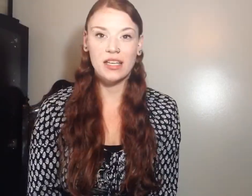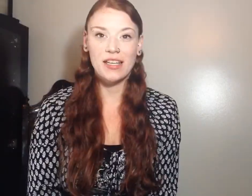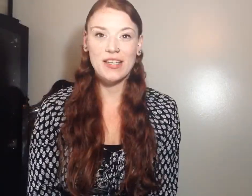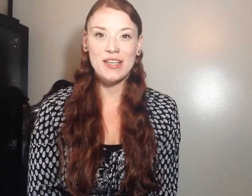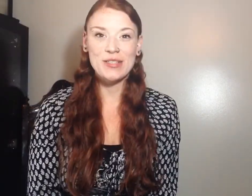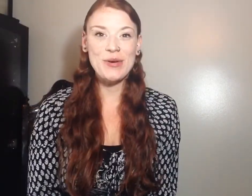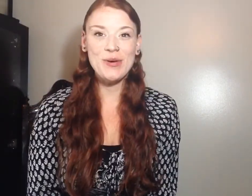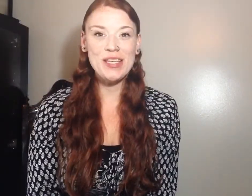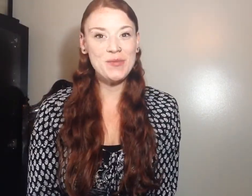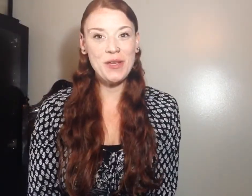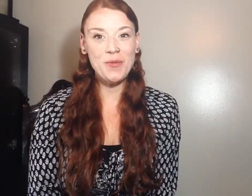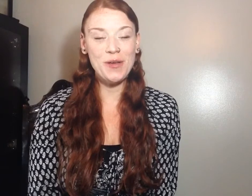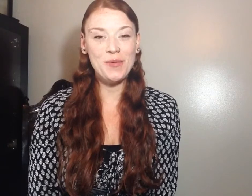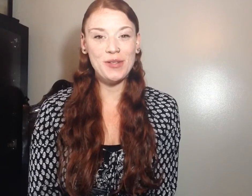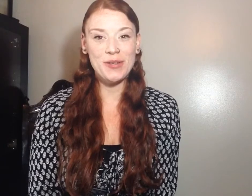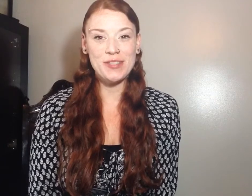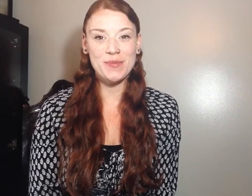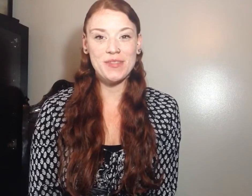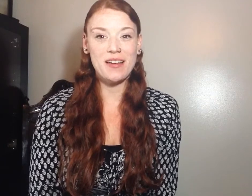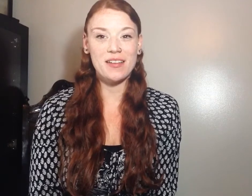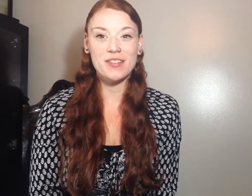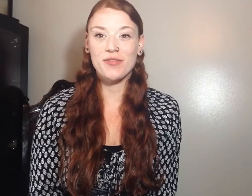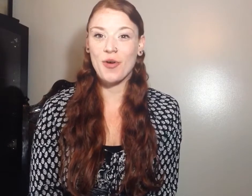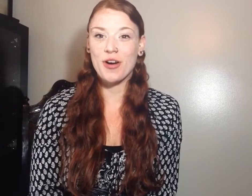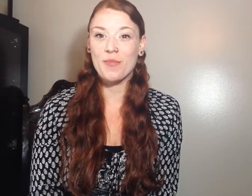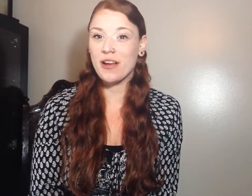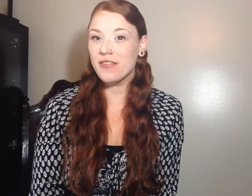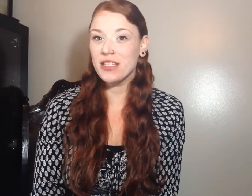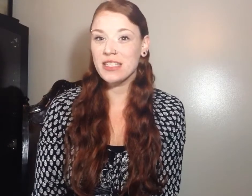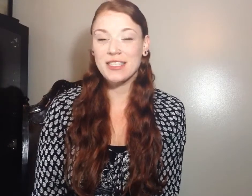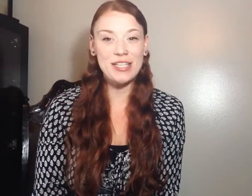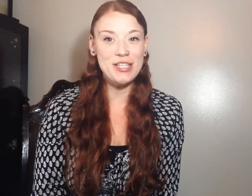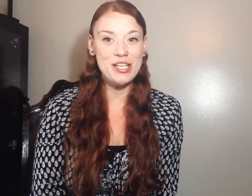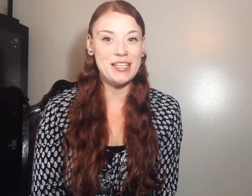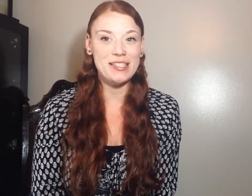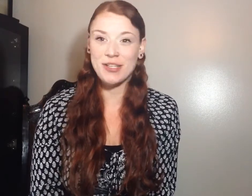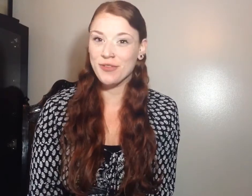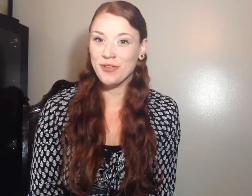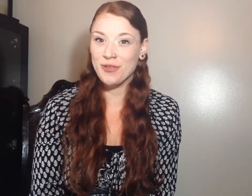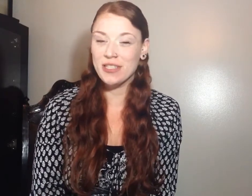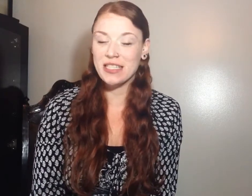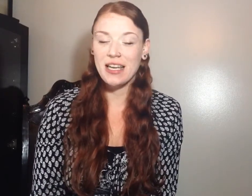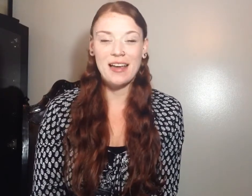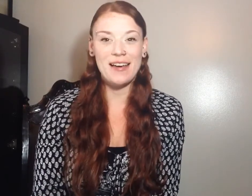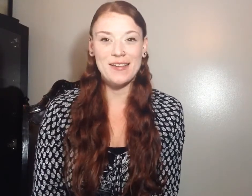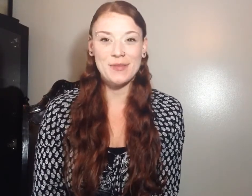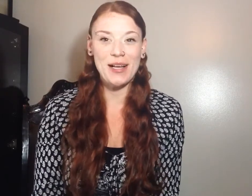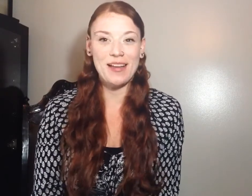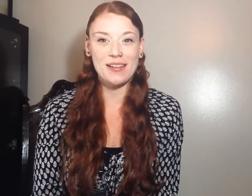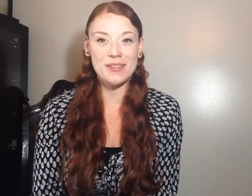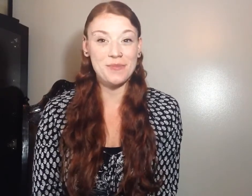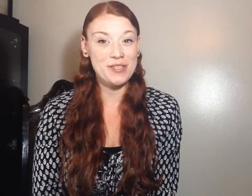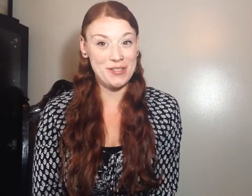So this week we will learn some signs for breakfast, lunch, and dinner foods, as well as some desserts.